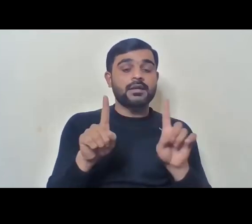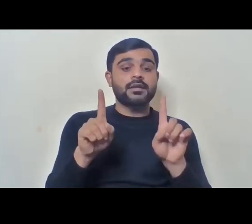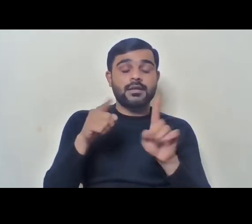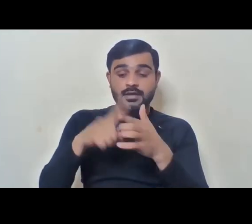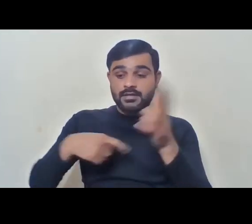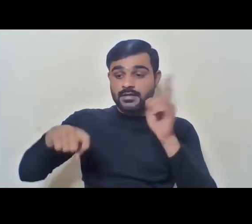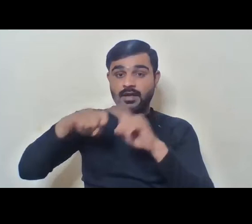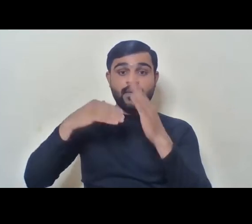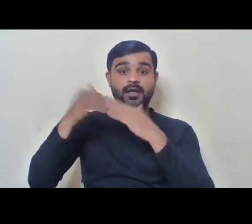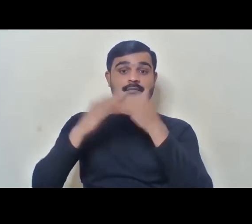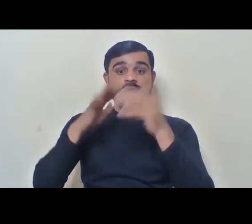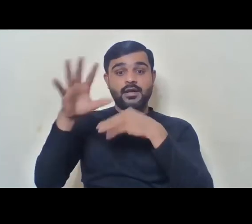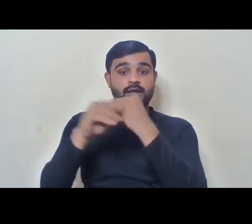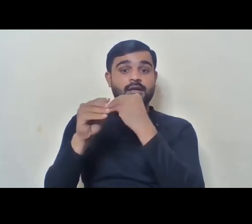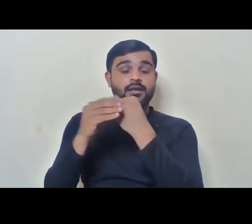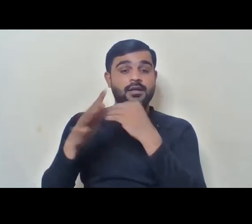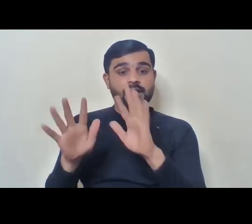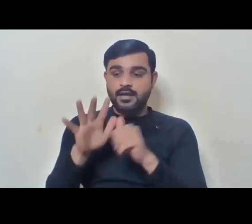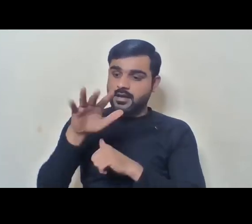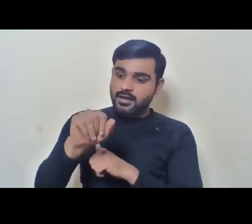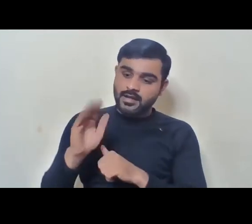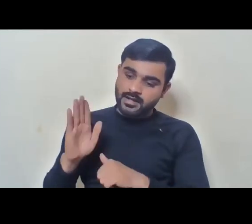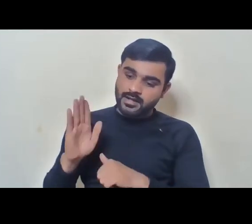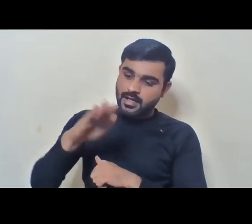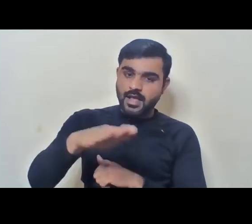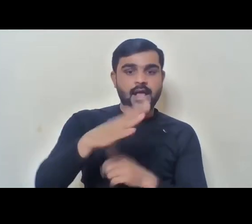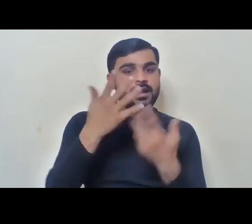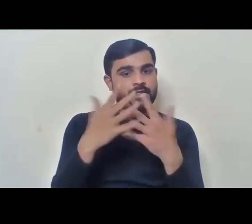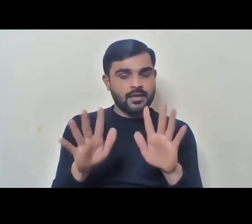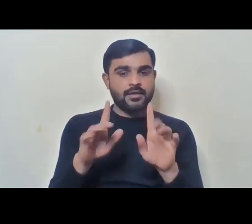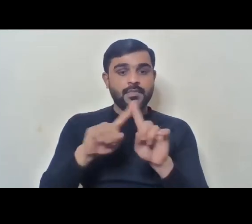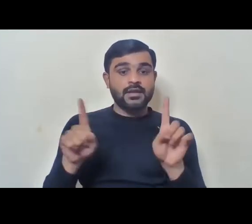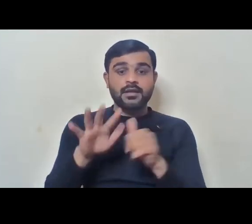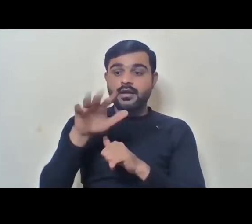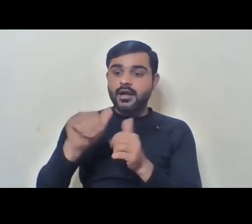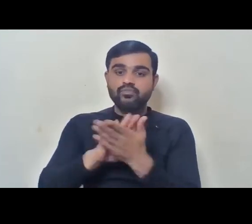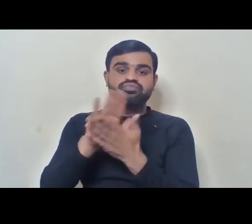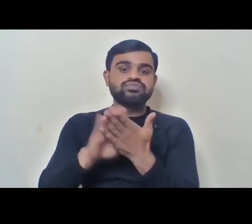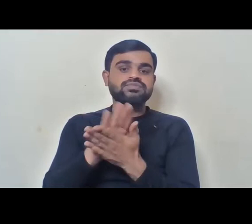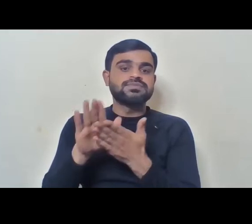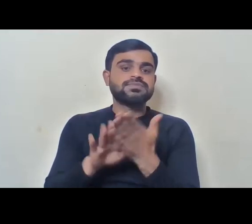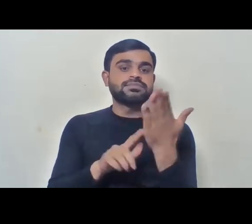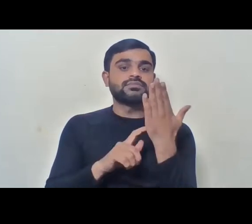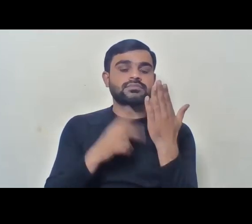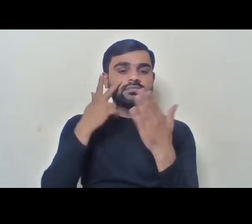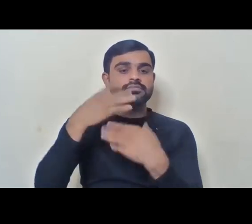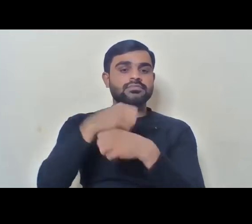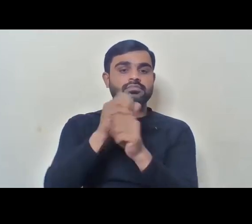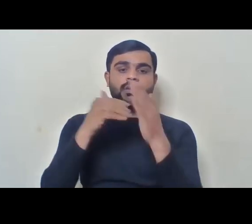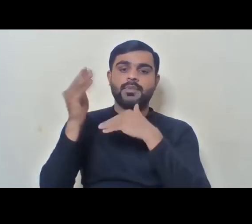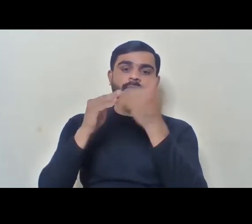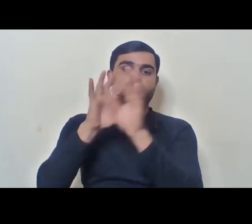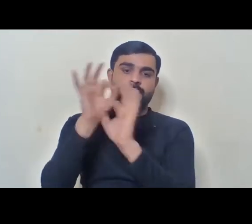buildings were identified, access audit was done, but the accessibility has not yet been created in these buildings.